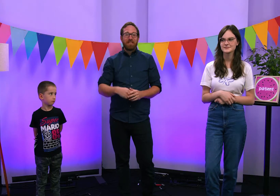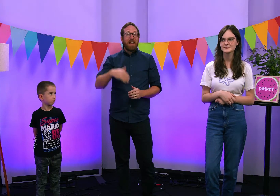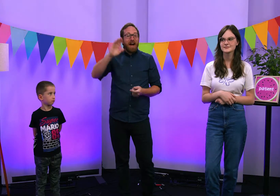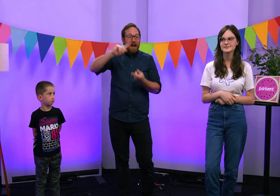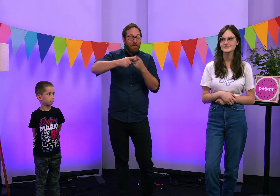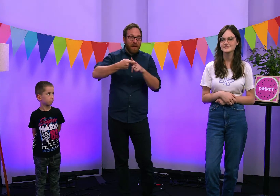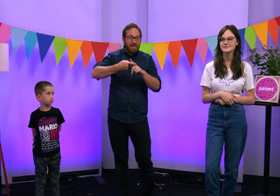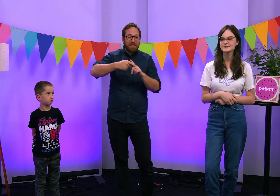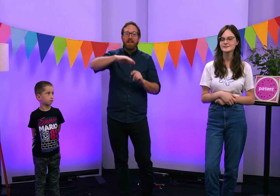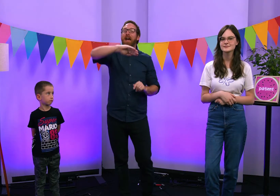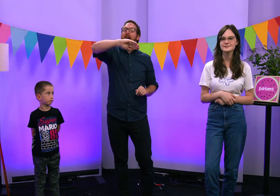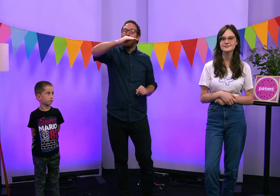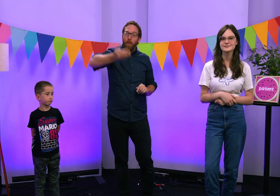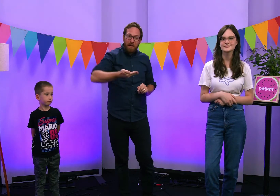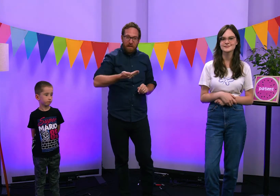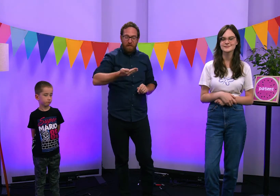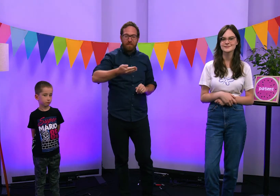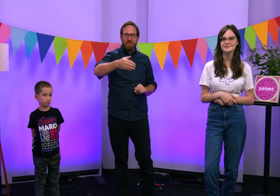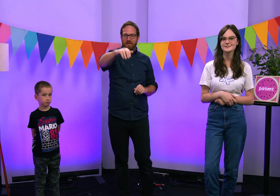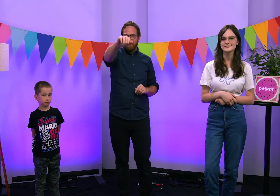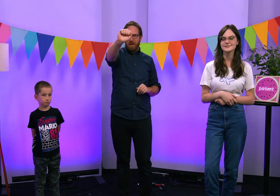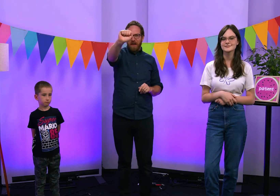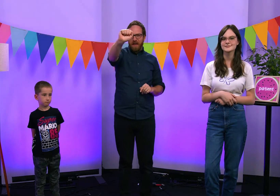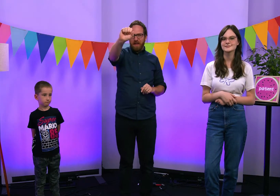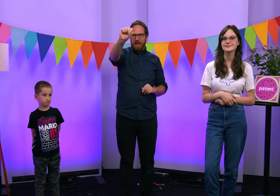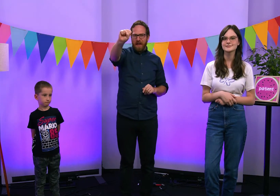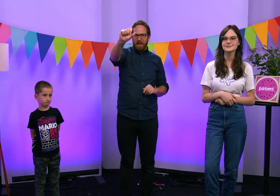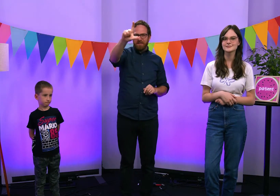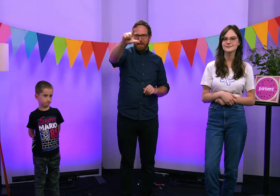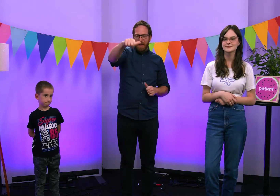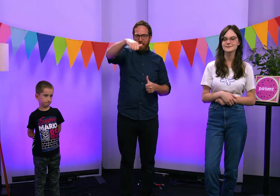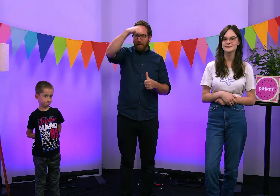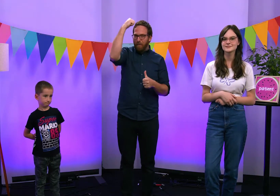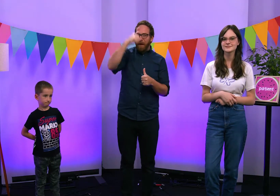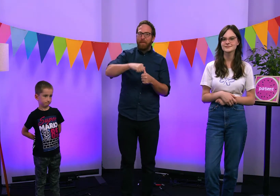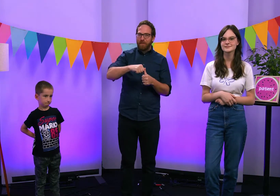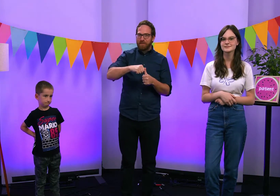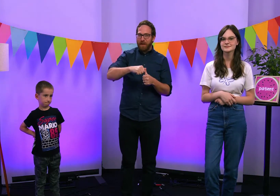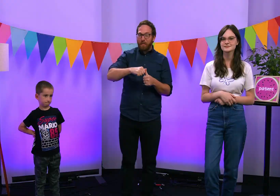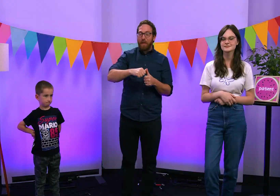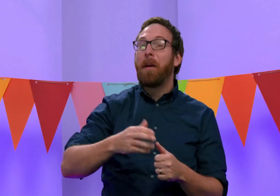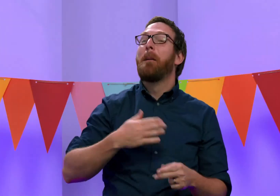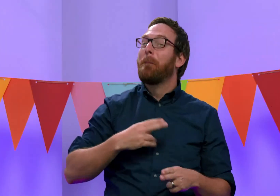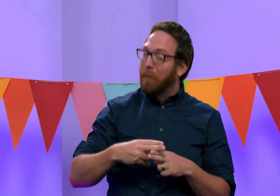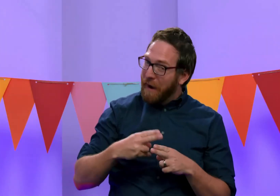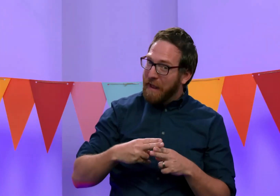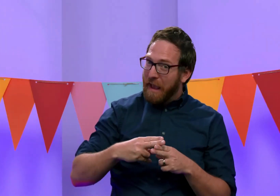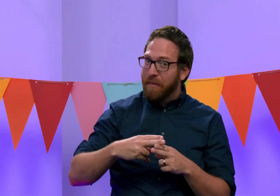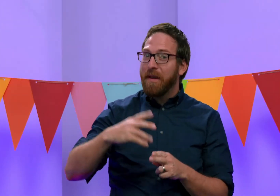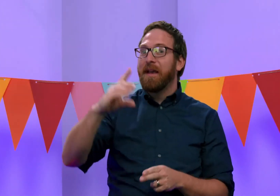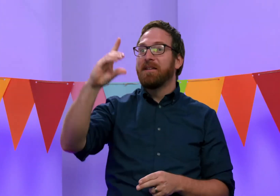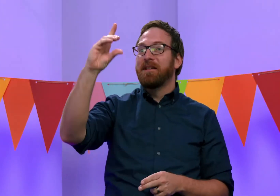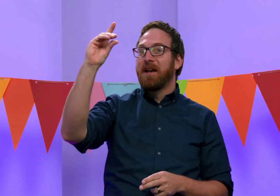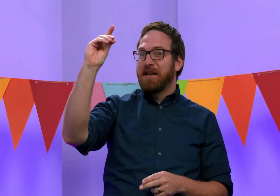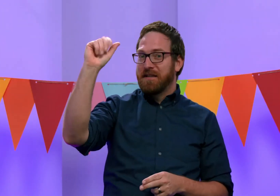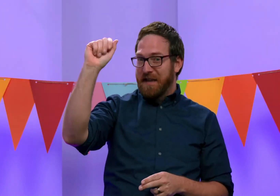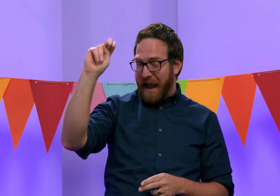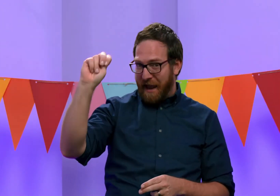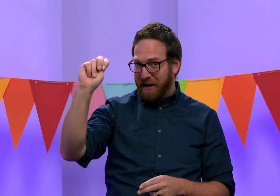Hi friends and welcome to ASL Memoryverse Time. My name is Dan